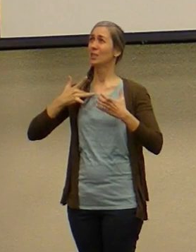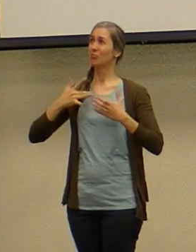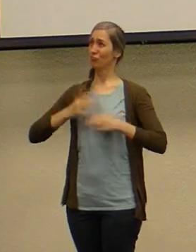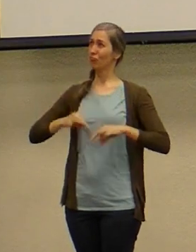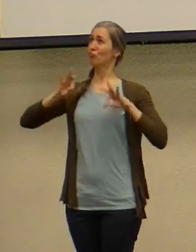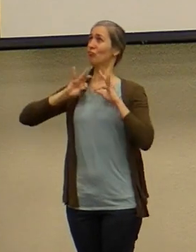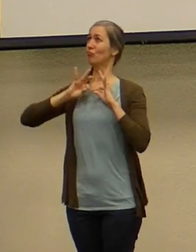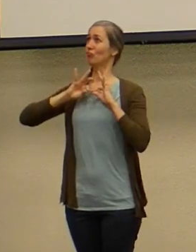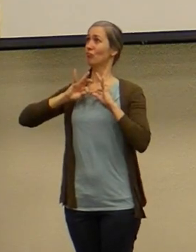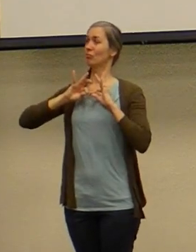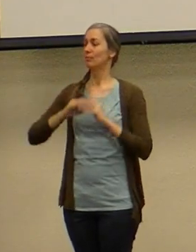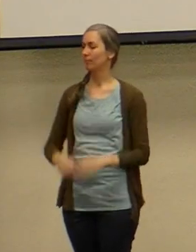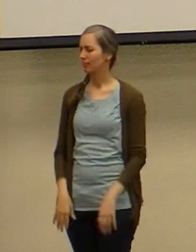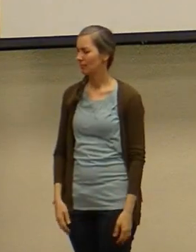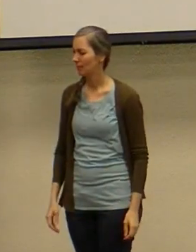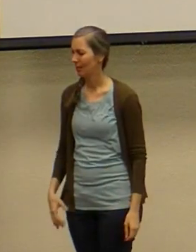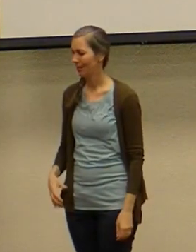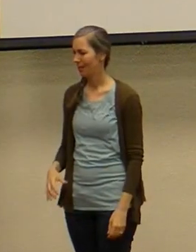get over yourself